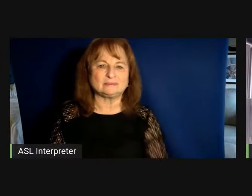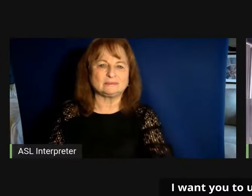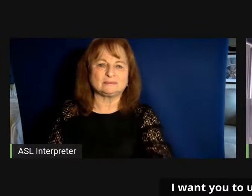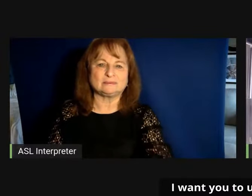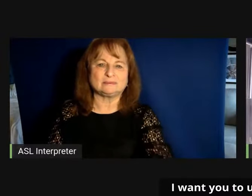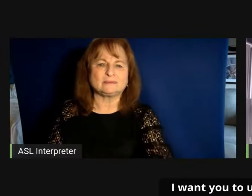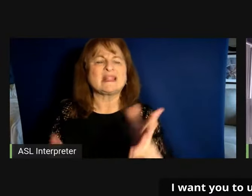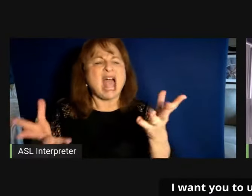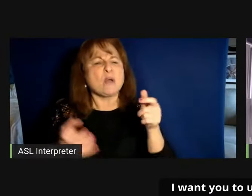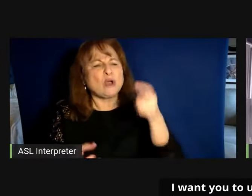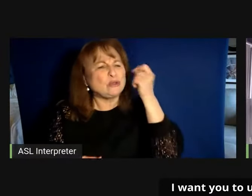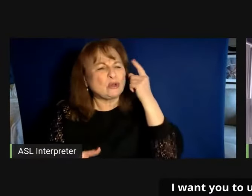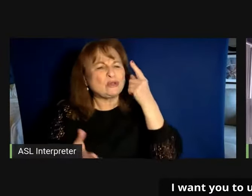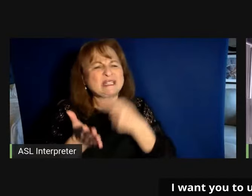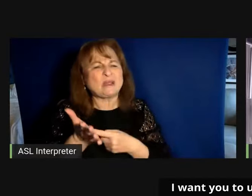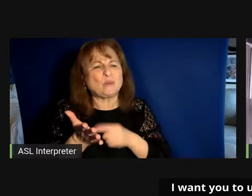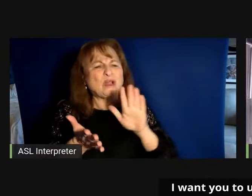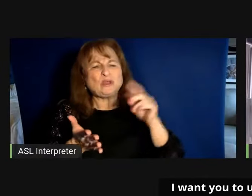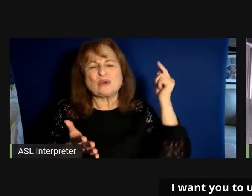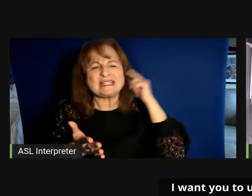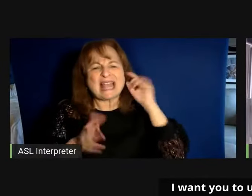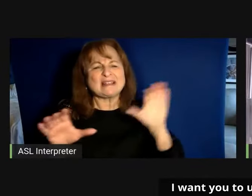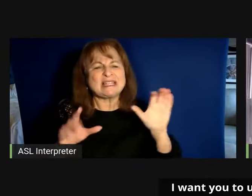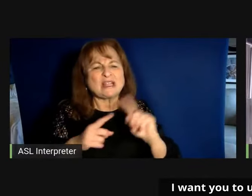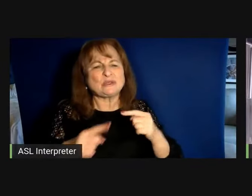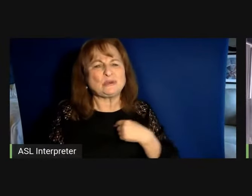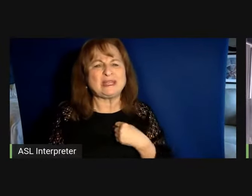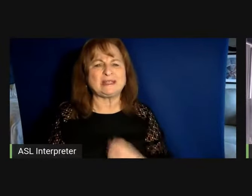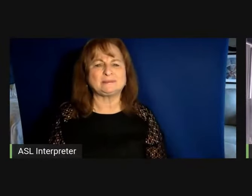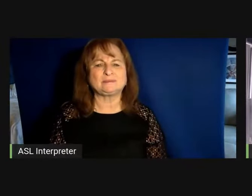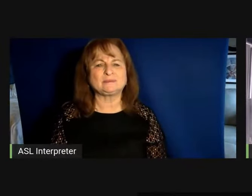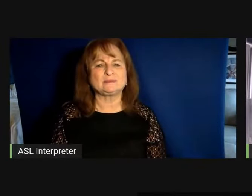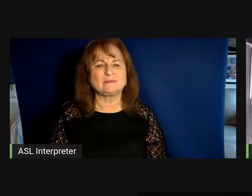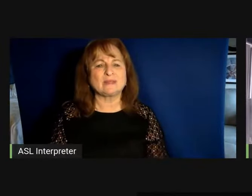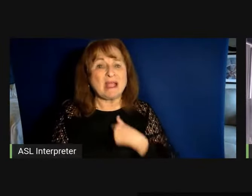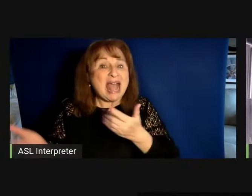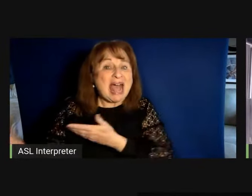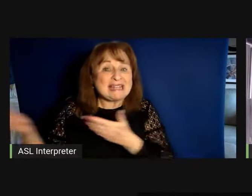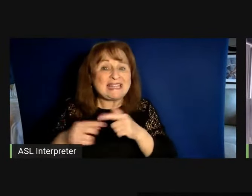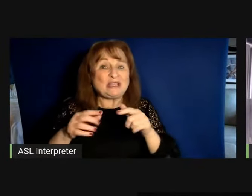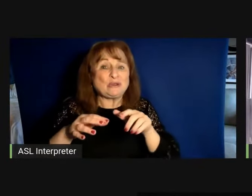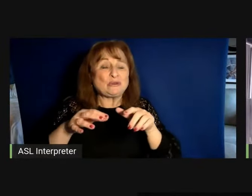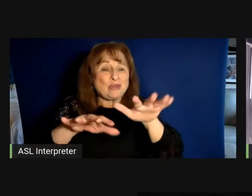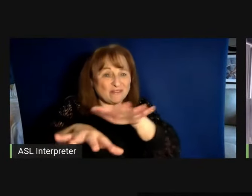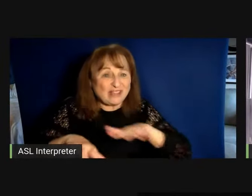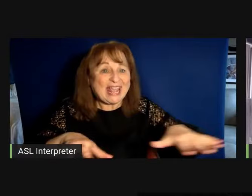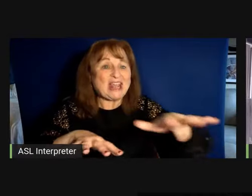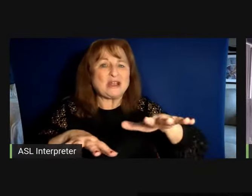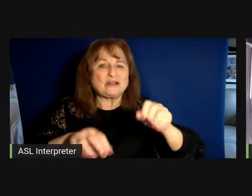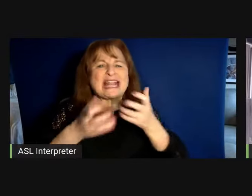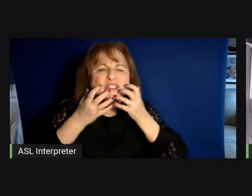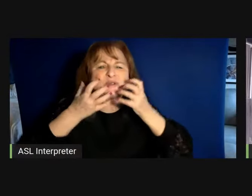I want you to understand what your sound does to me so I take you to the field and